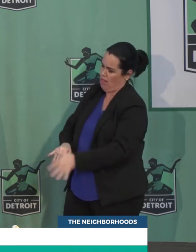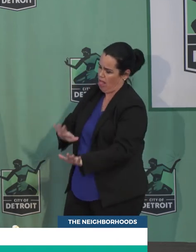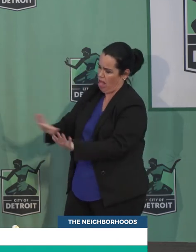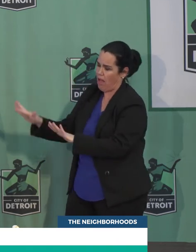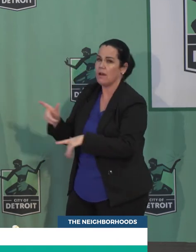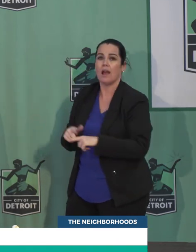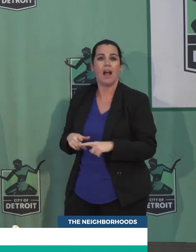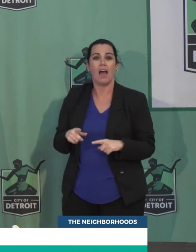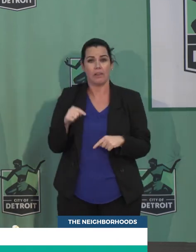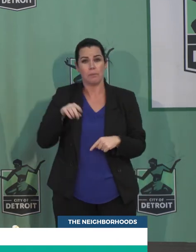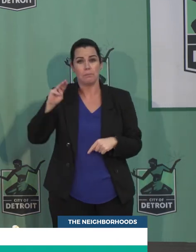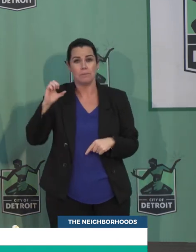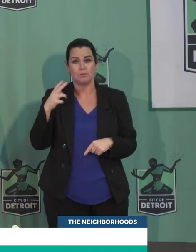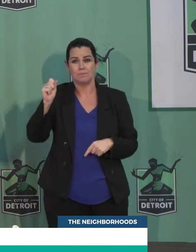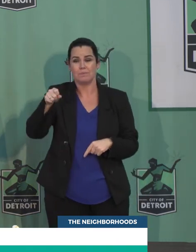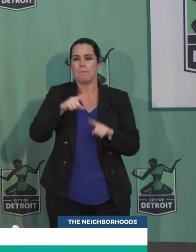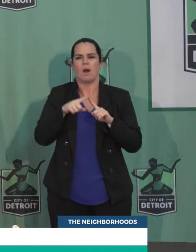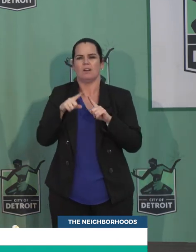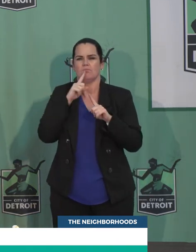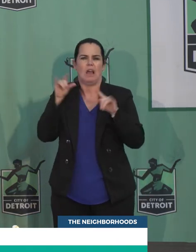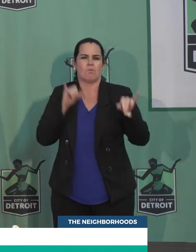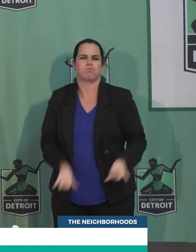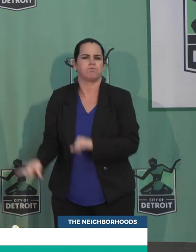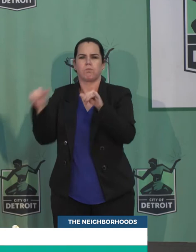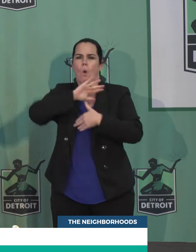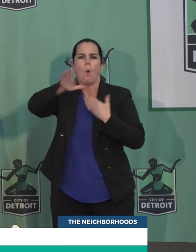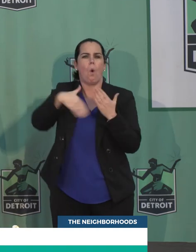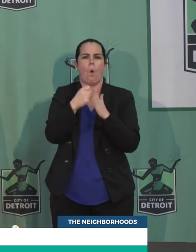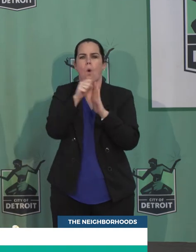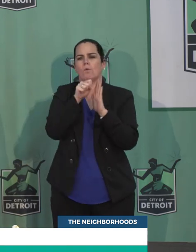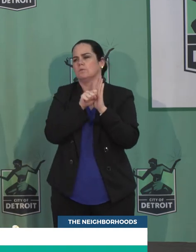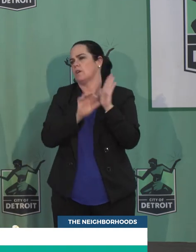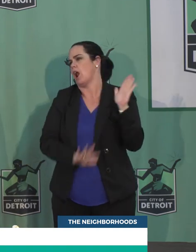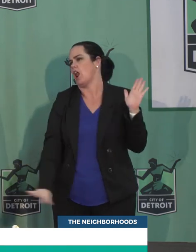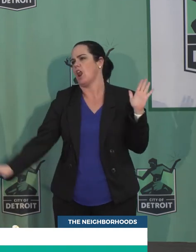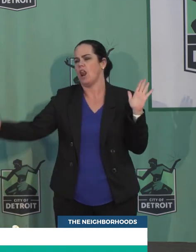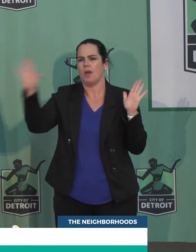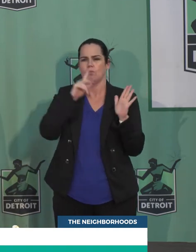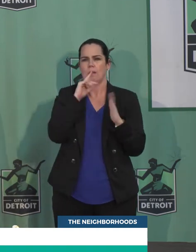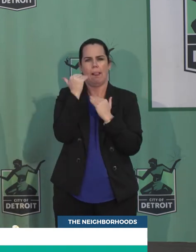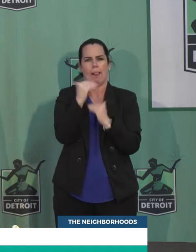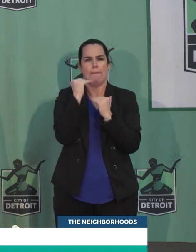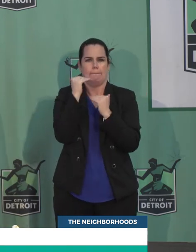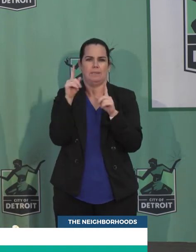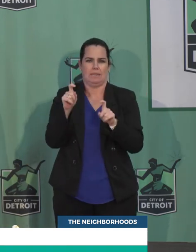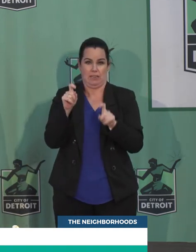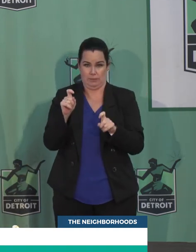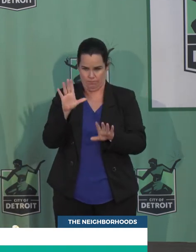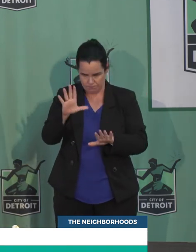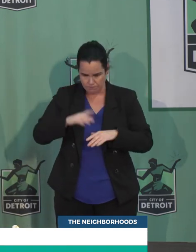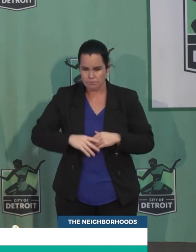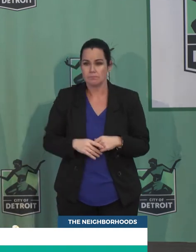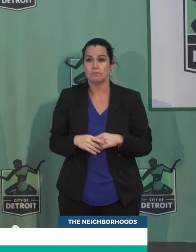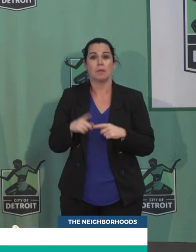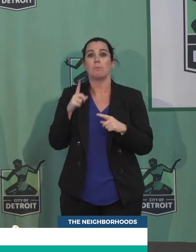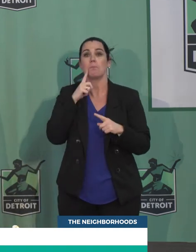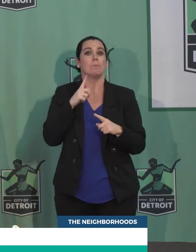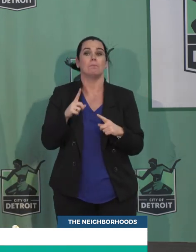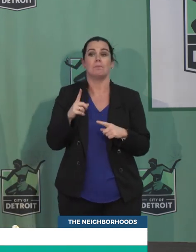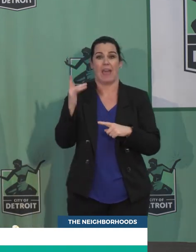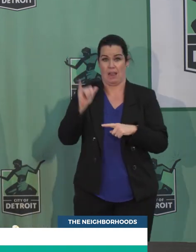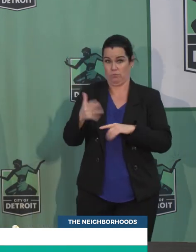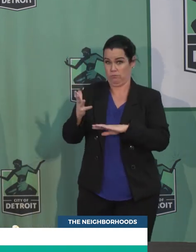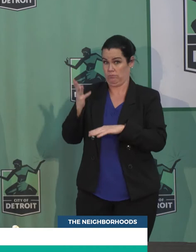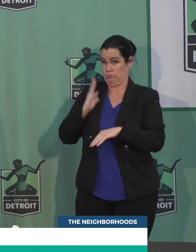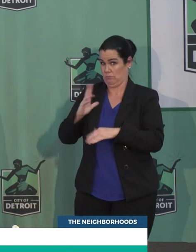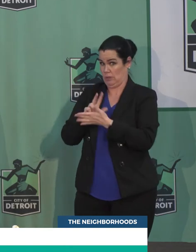wasn't just Michigan. The lack of testing existed in pretty much every state in this country. The city of Detroit now is doing more